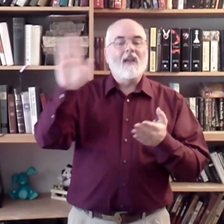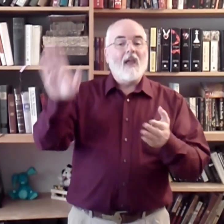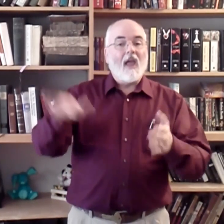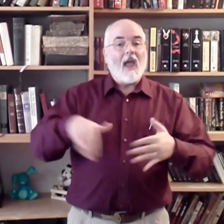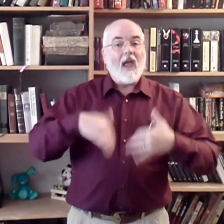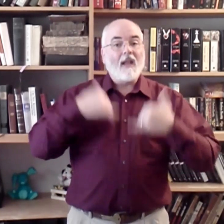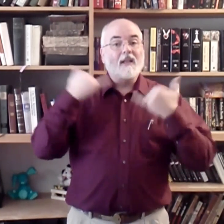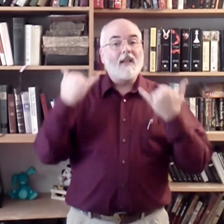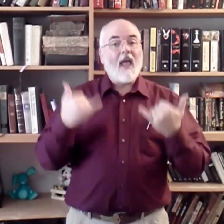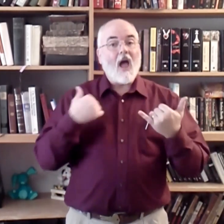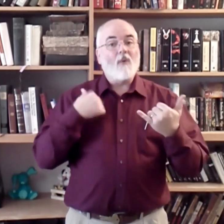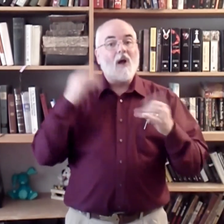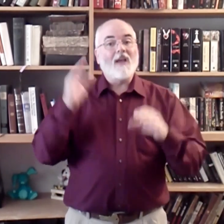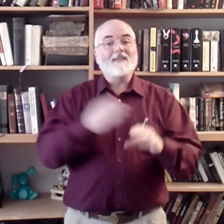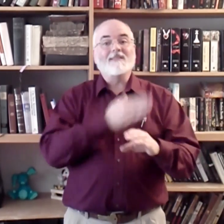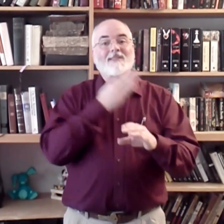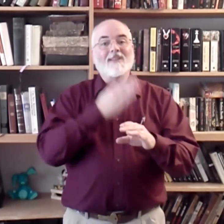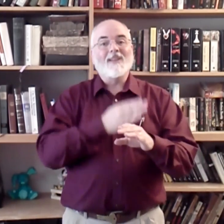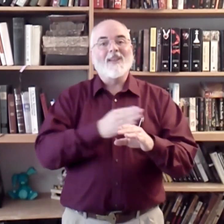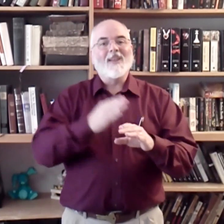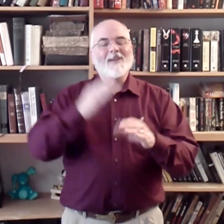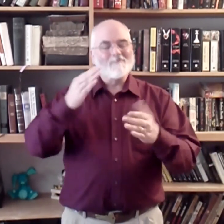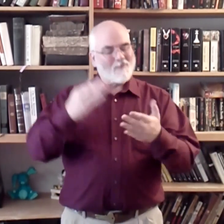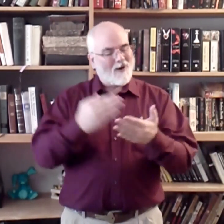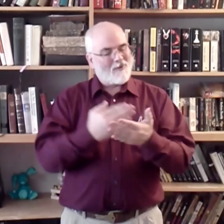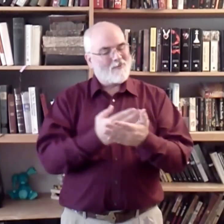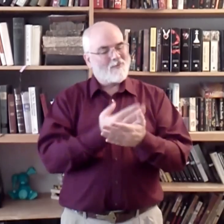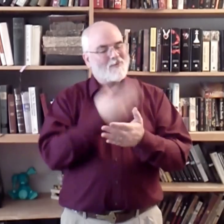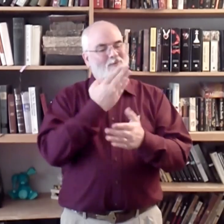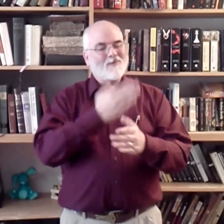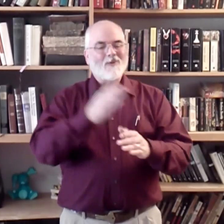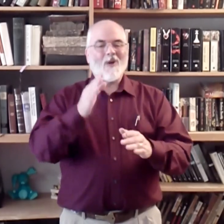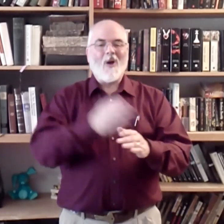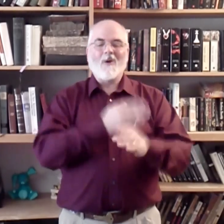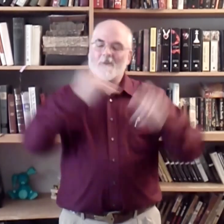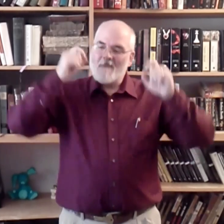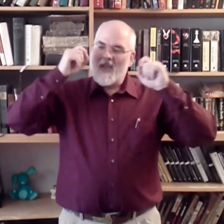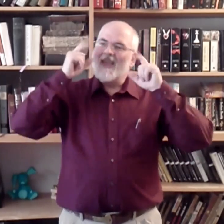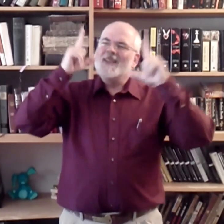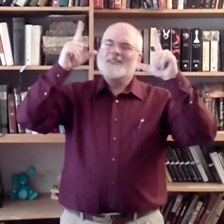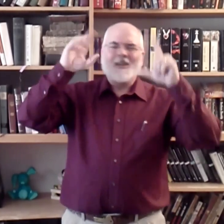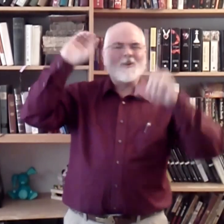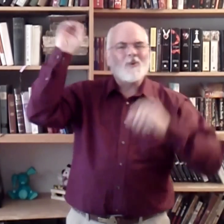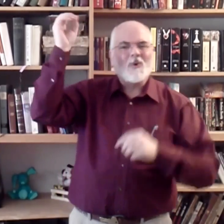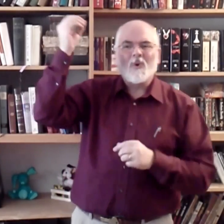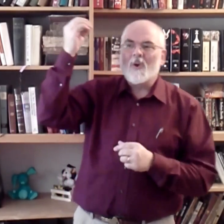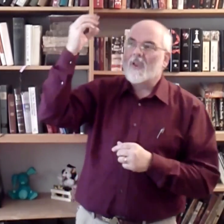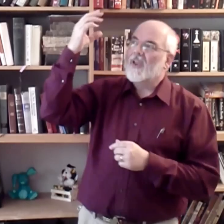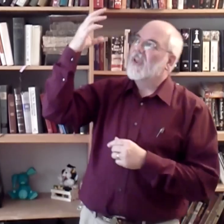And now I sing a brand new song, Amazing Grace,